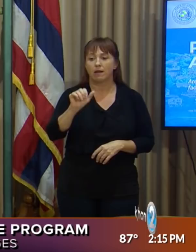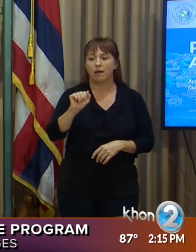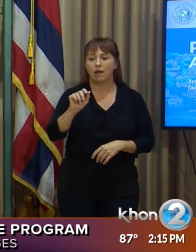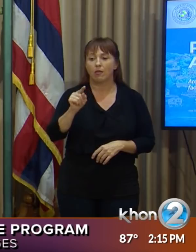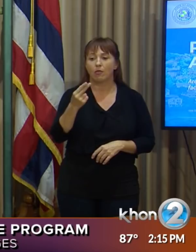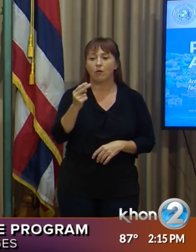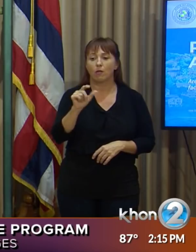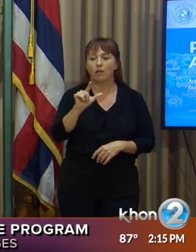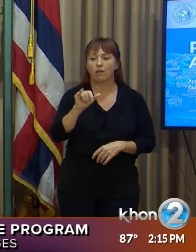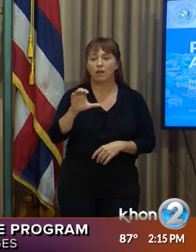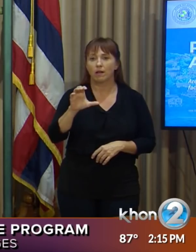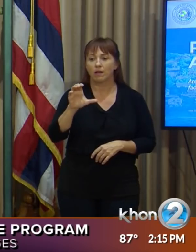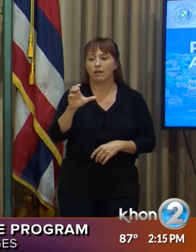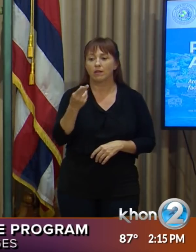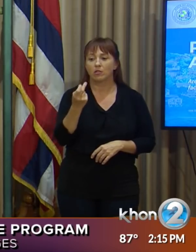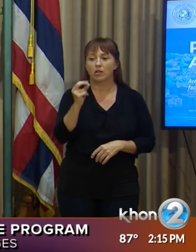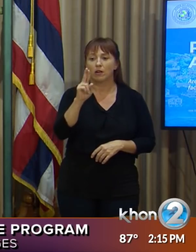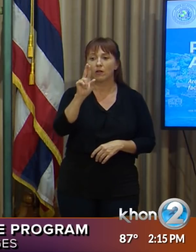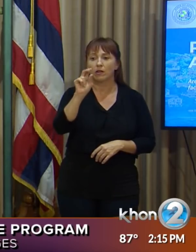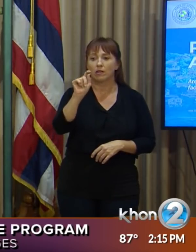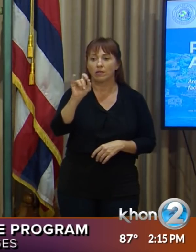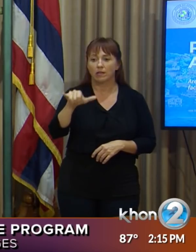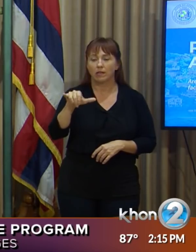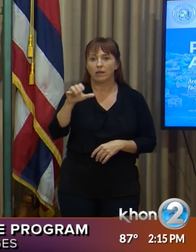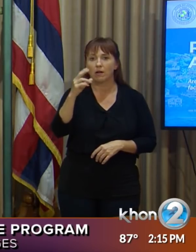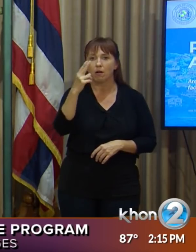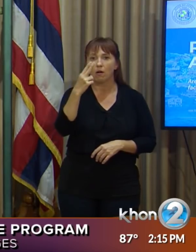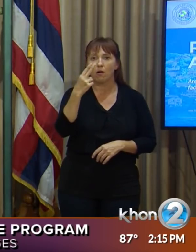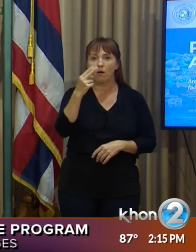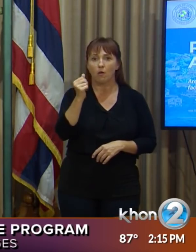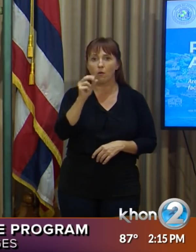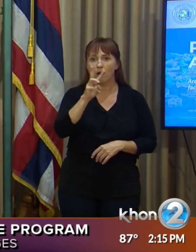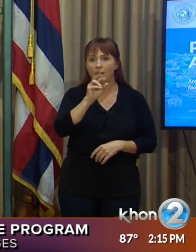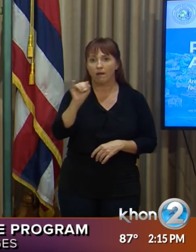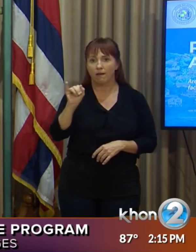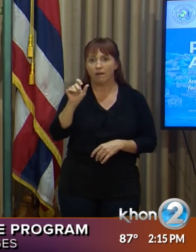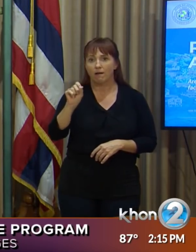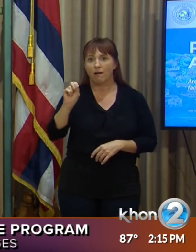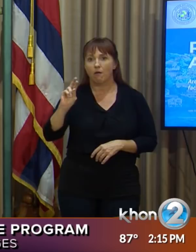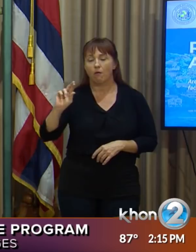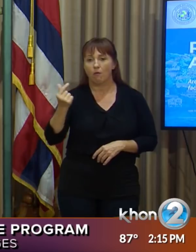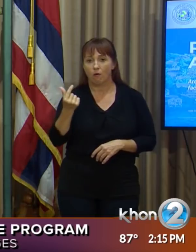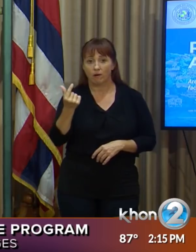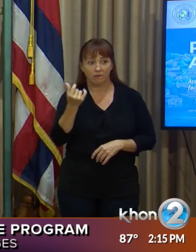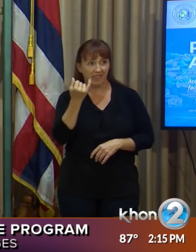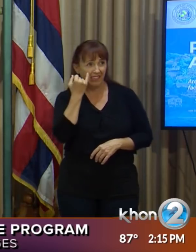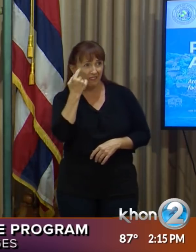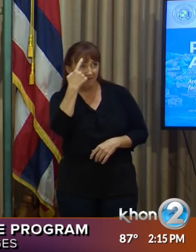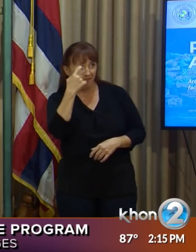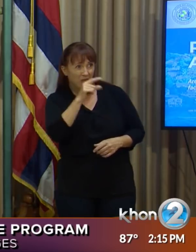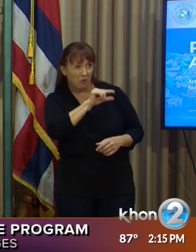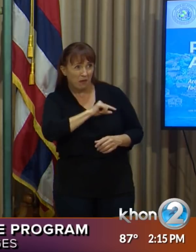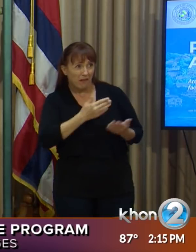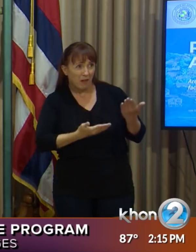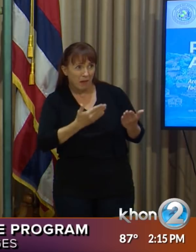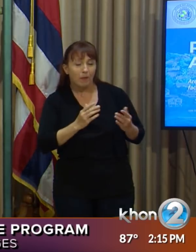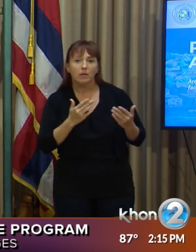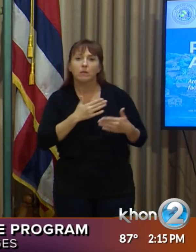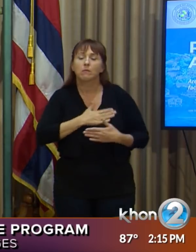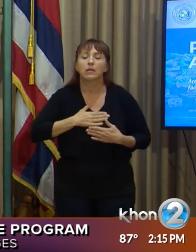catholiccharitieshawaii.org. If you believe you qualify, please go to this website.